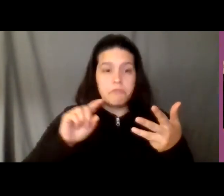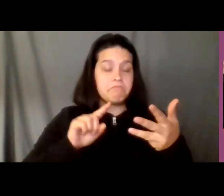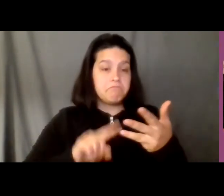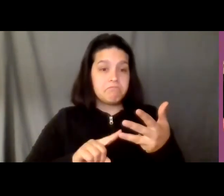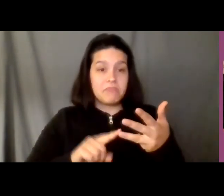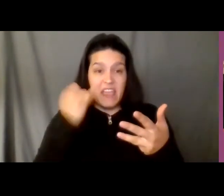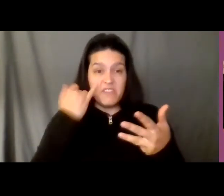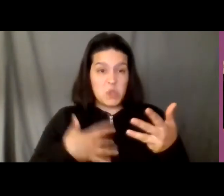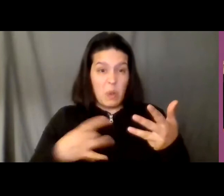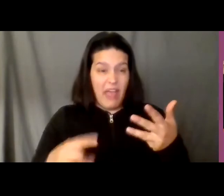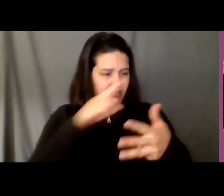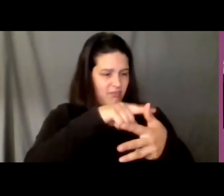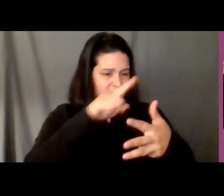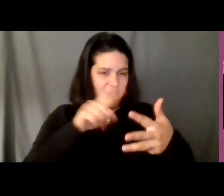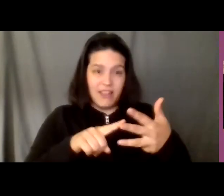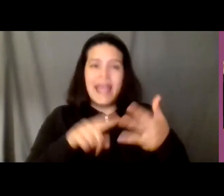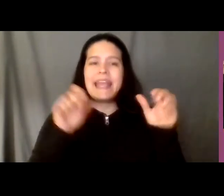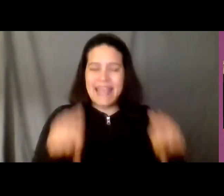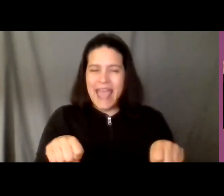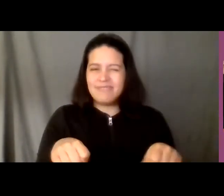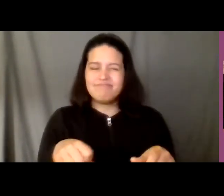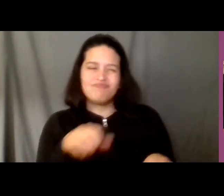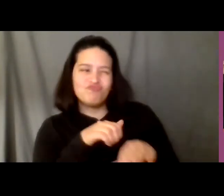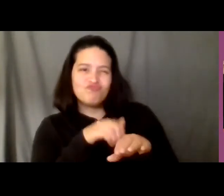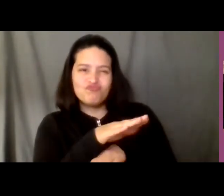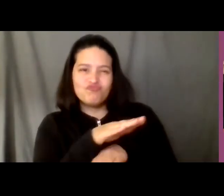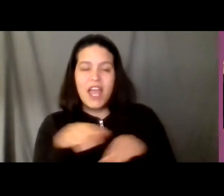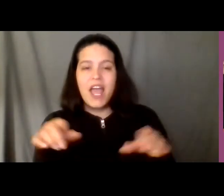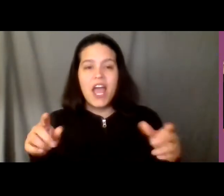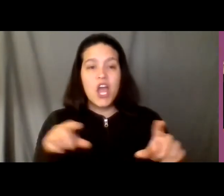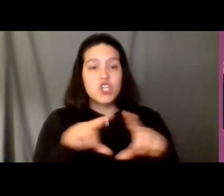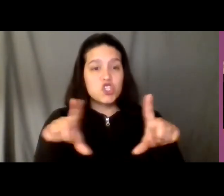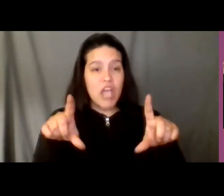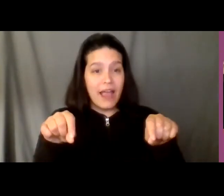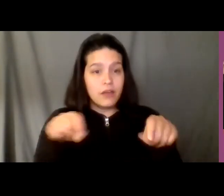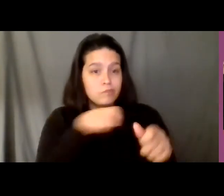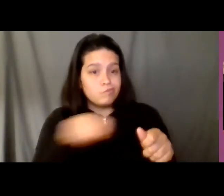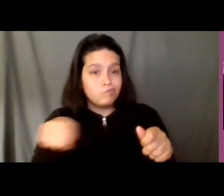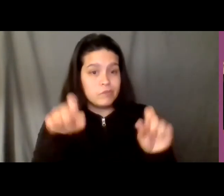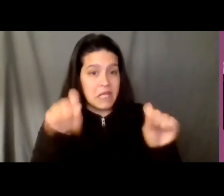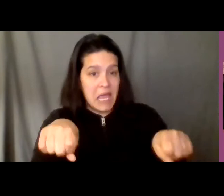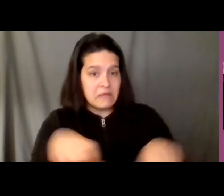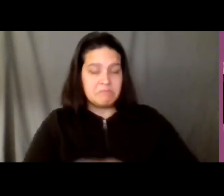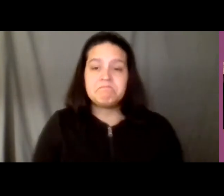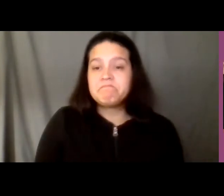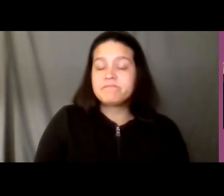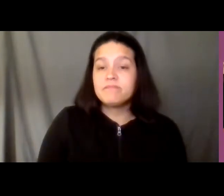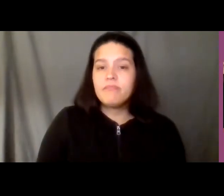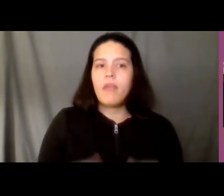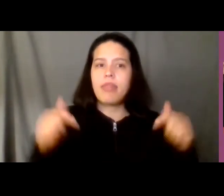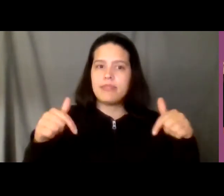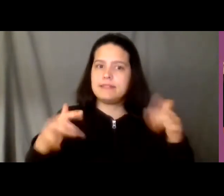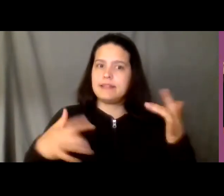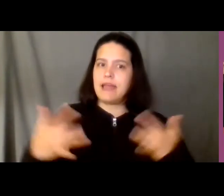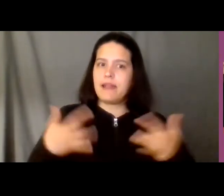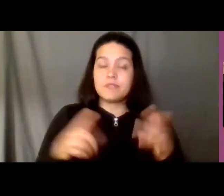post a check indigenous ways to the post box there now this is really really exciting starting this